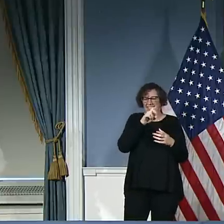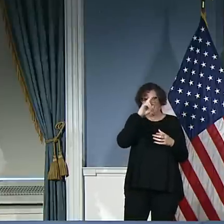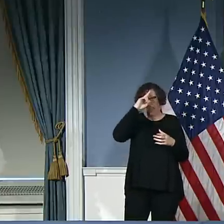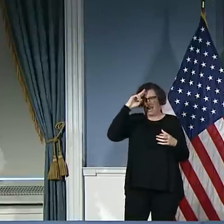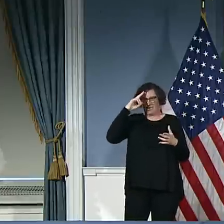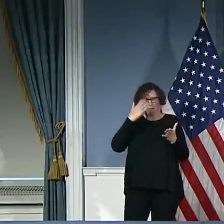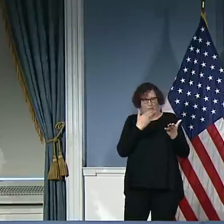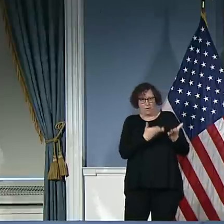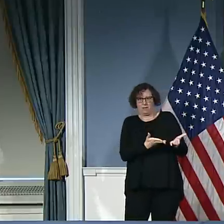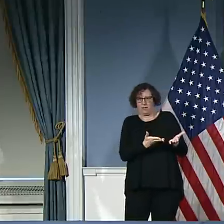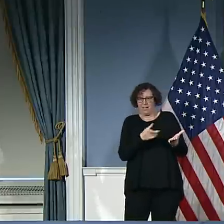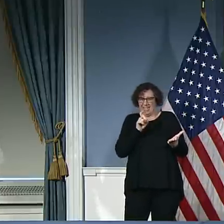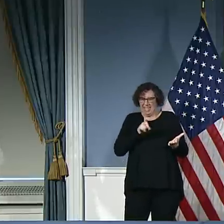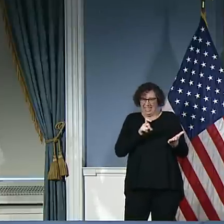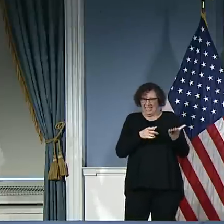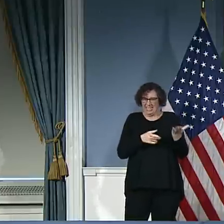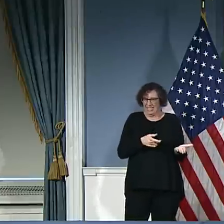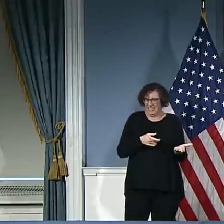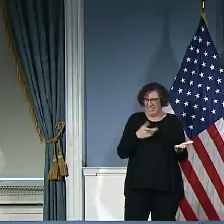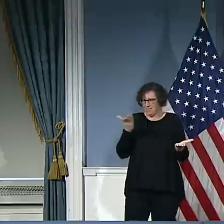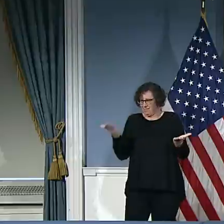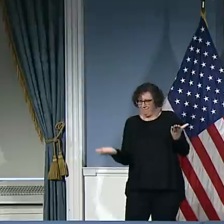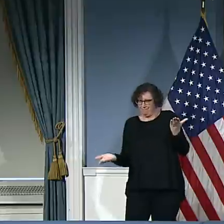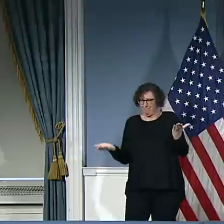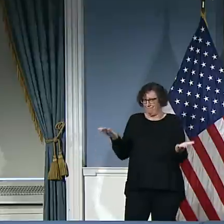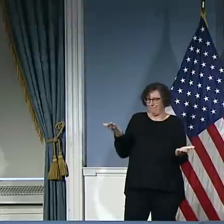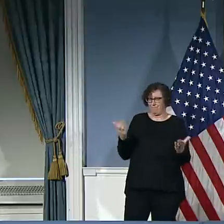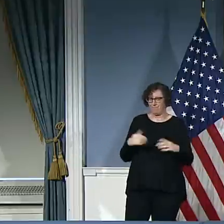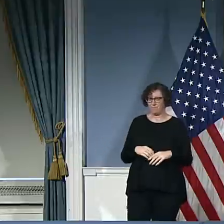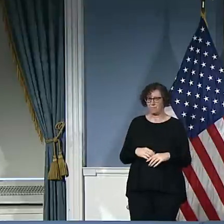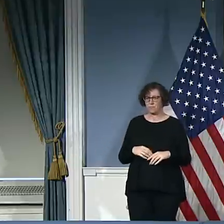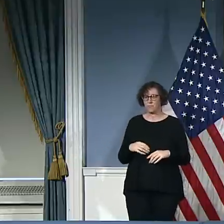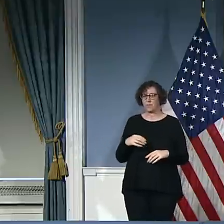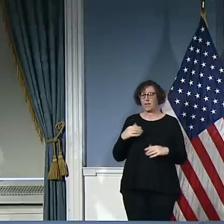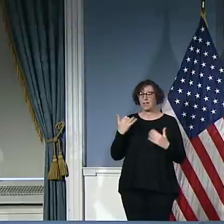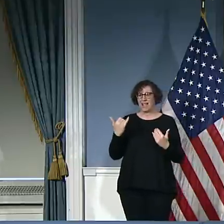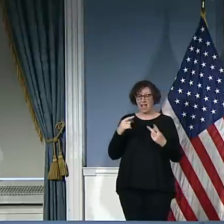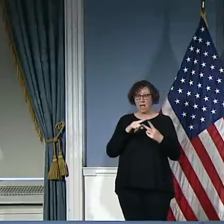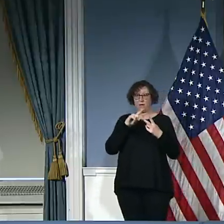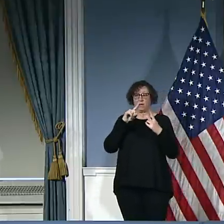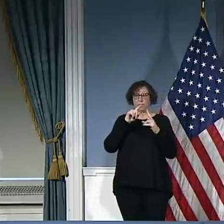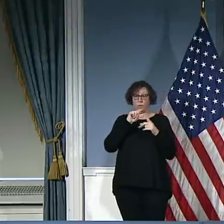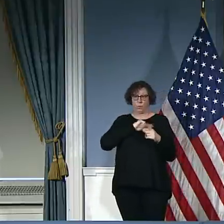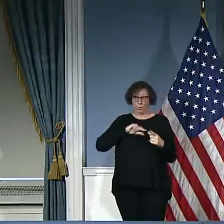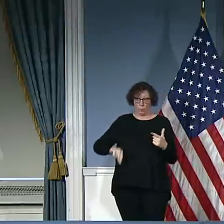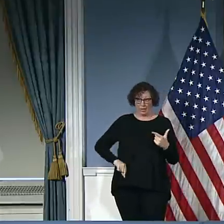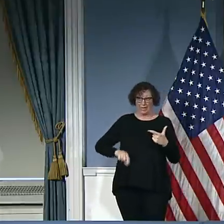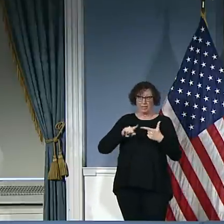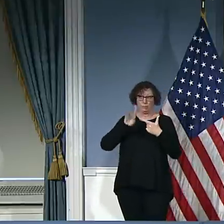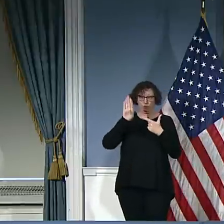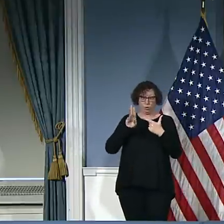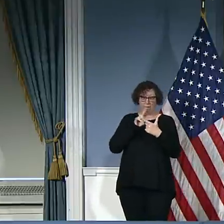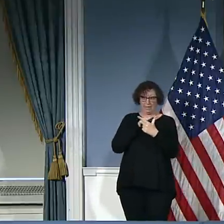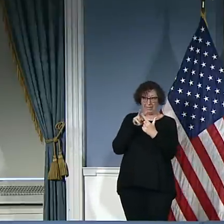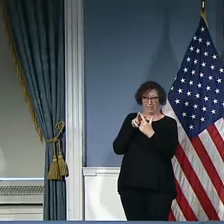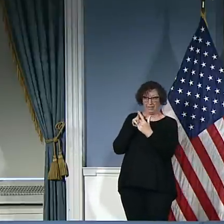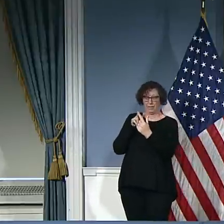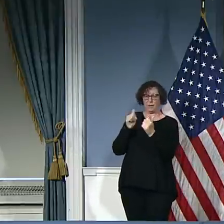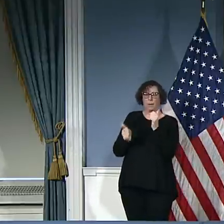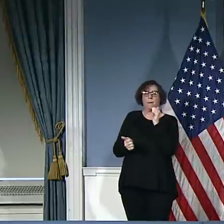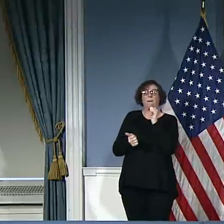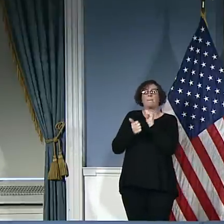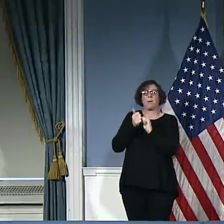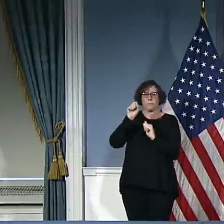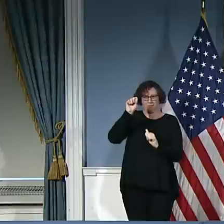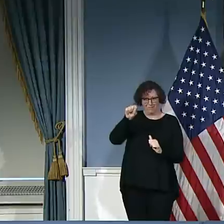Queens. We have COVID activity all over the city, and so we are putting into play all of our resources in